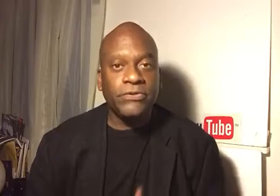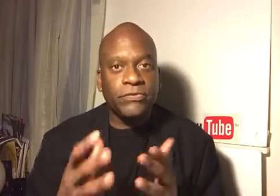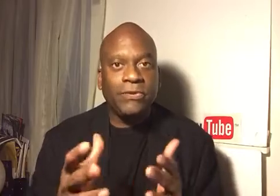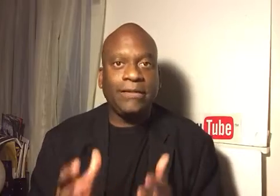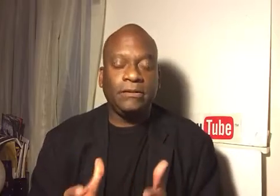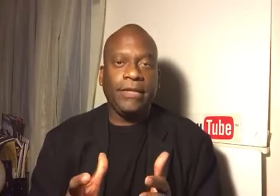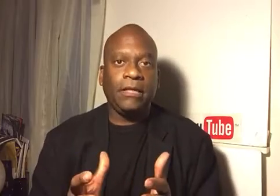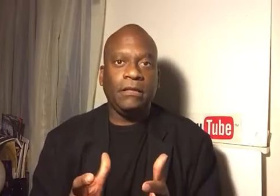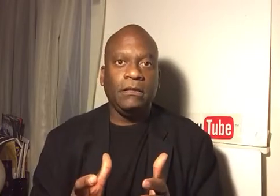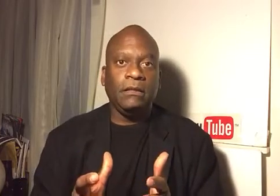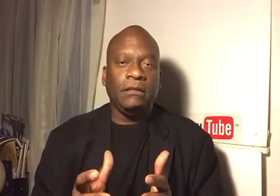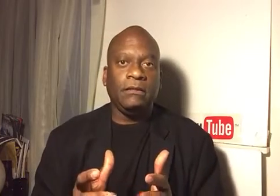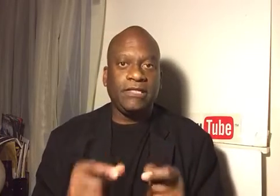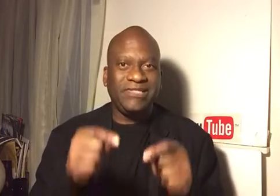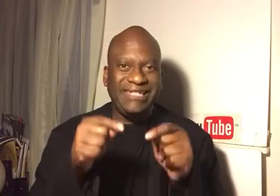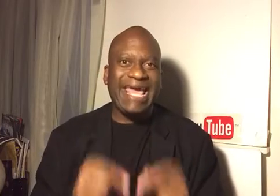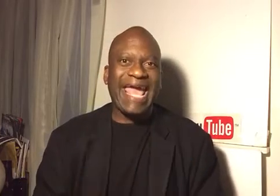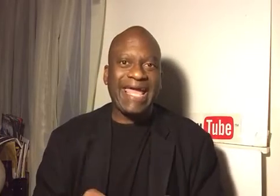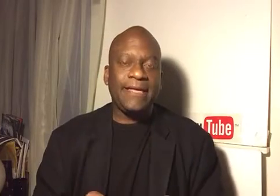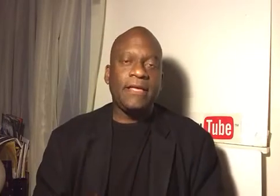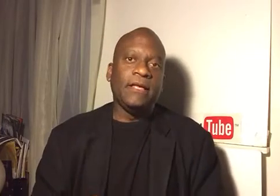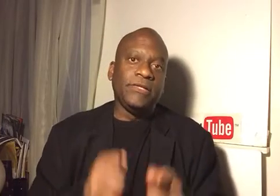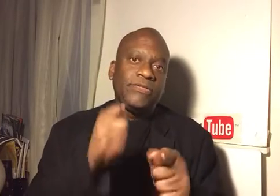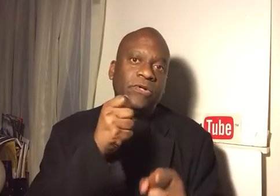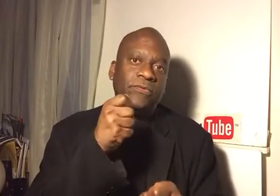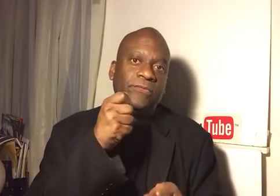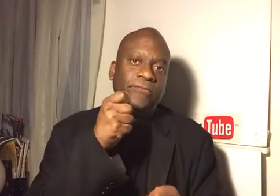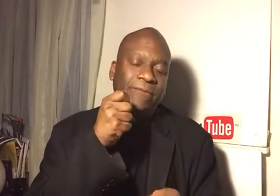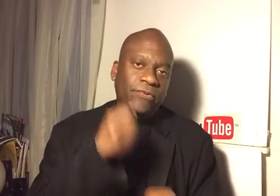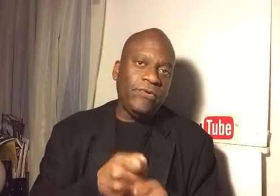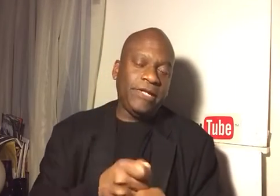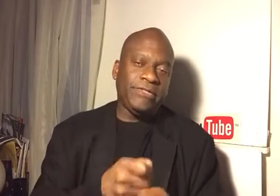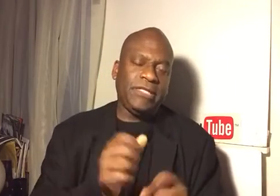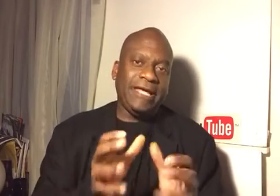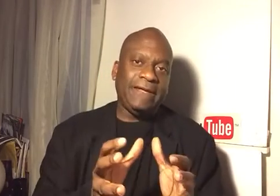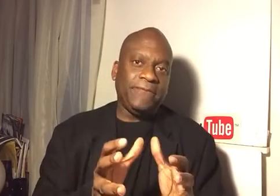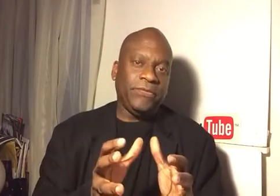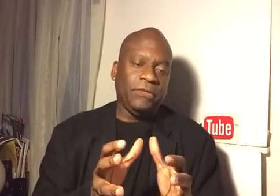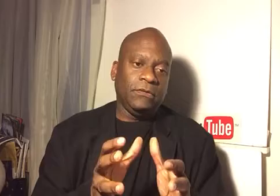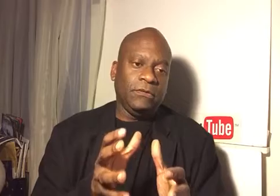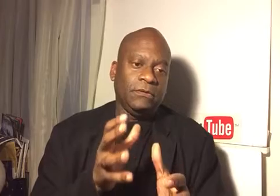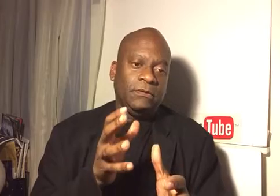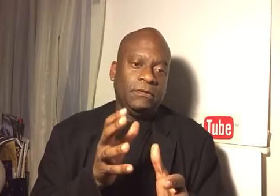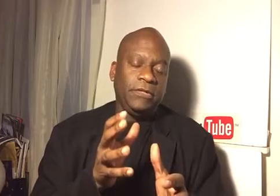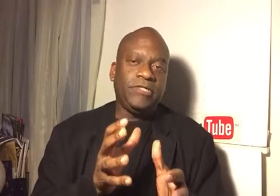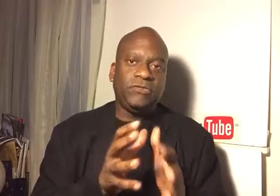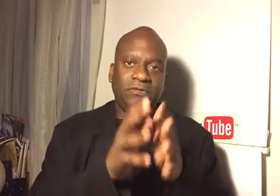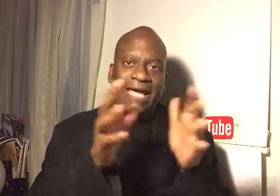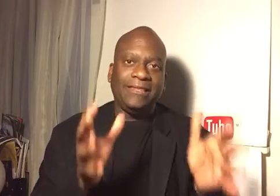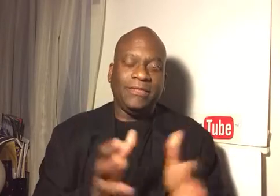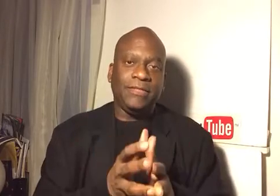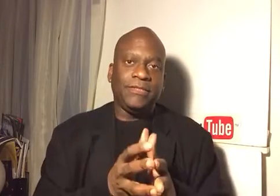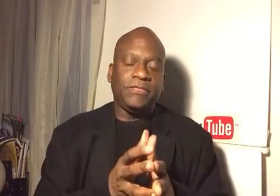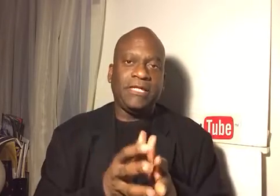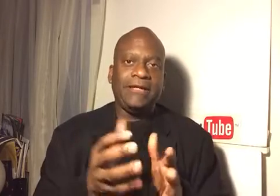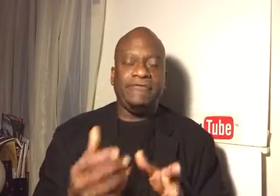person was white. Okay? That's today. So, my point is that it's through that lens that I